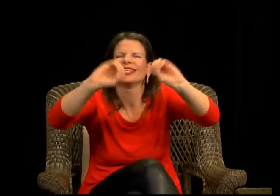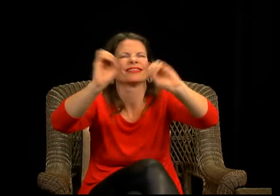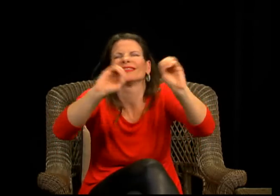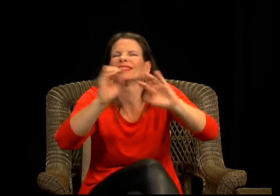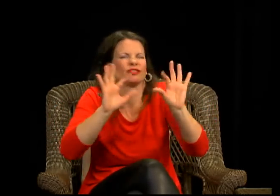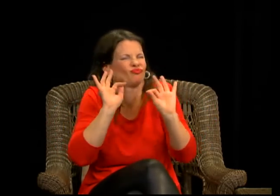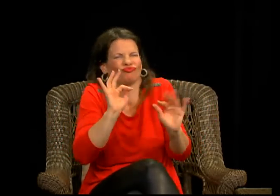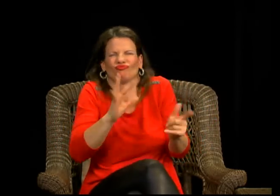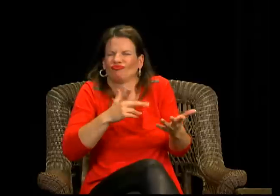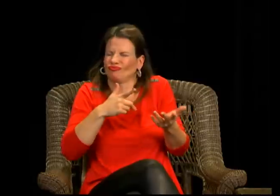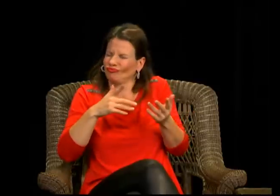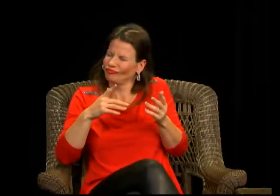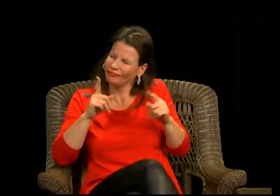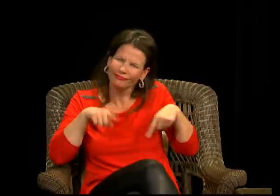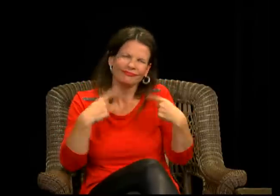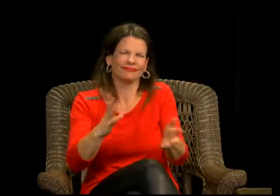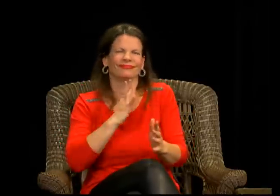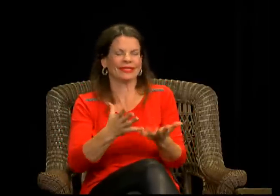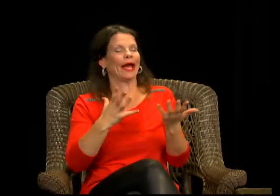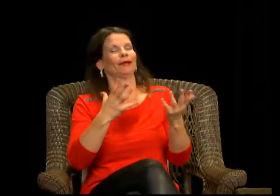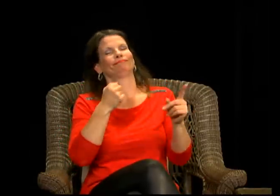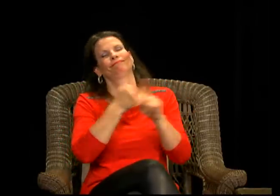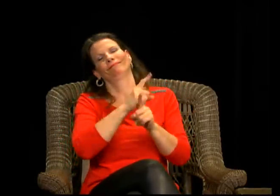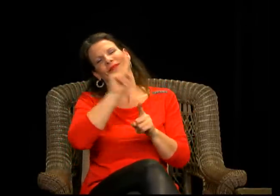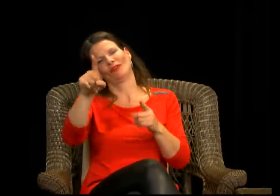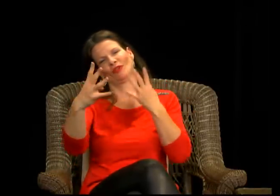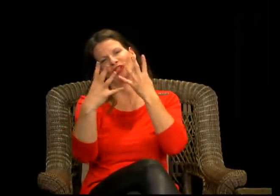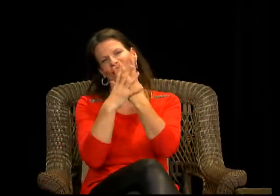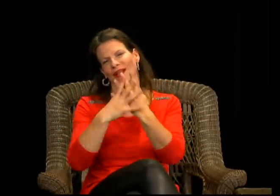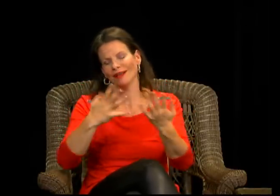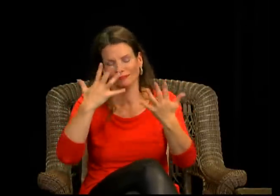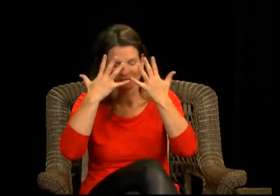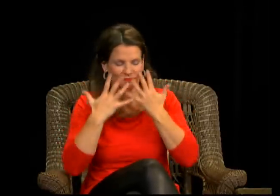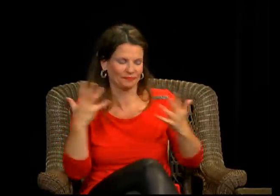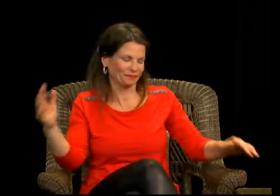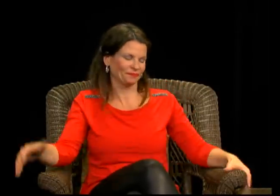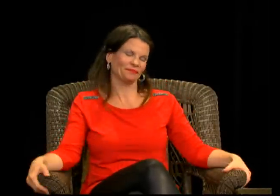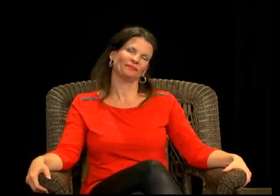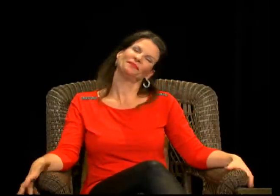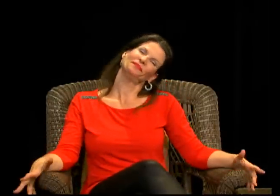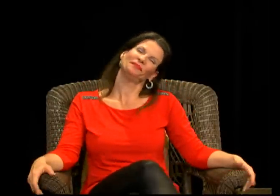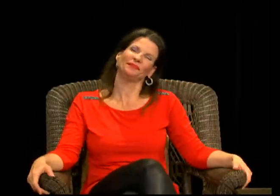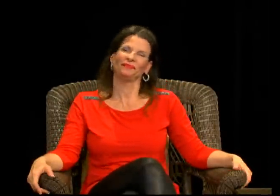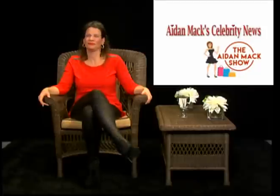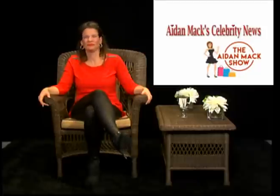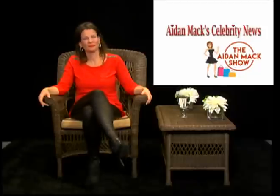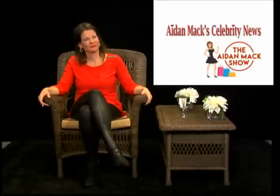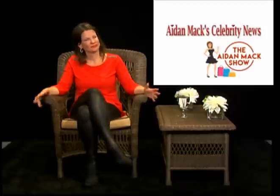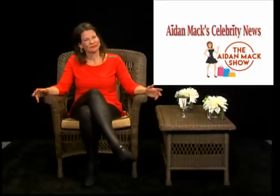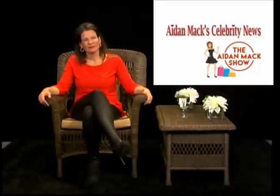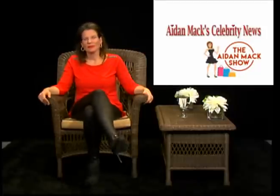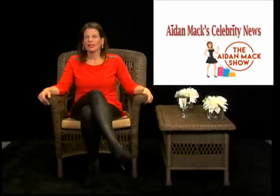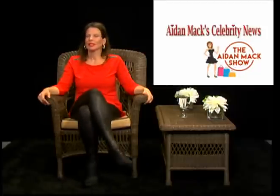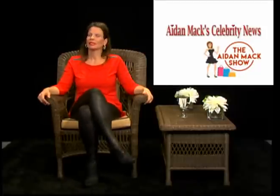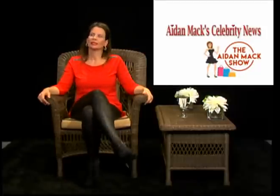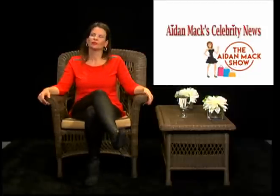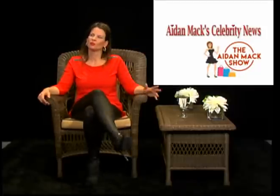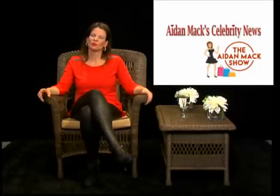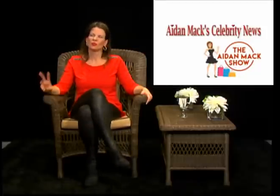he, he should be, um, he should be guilty. And that is what the judge decided. So he actually